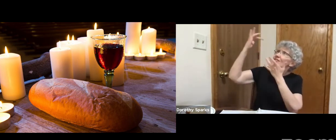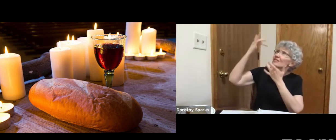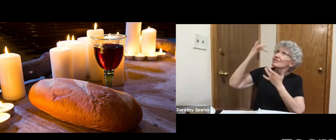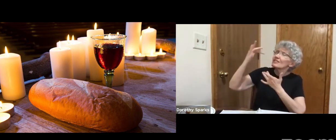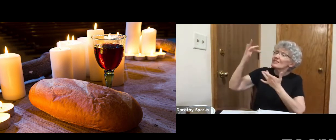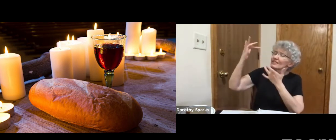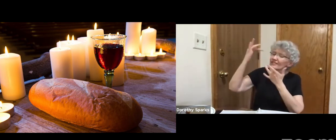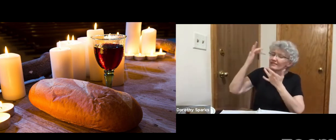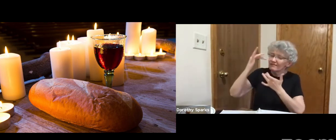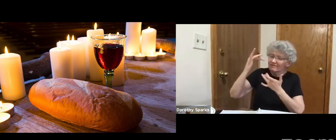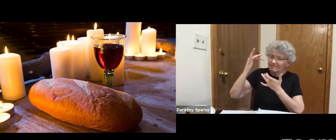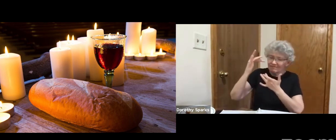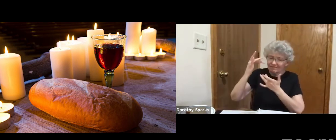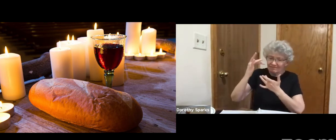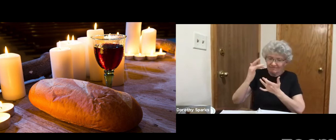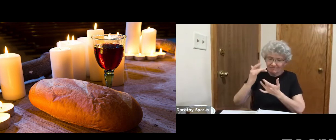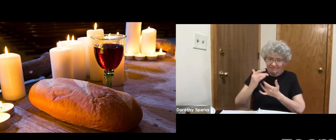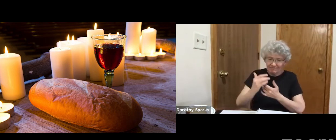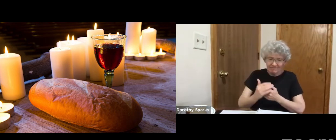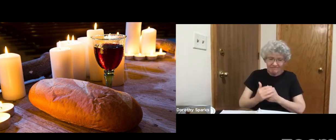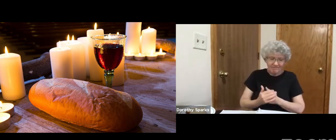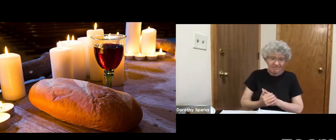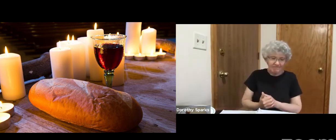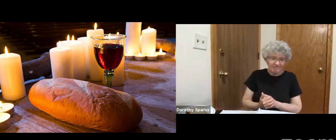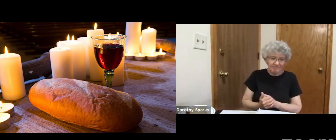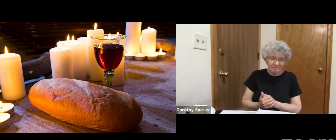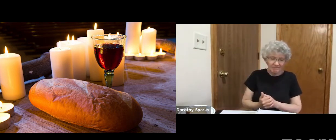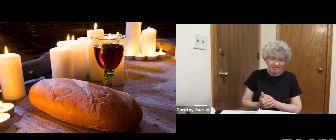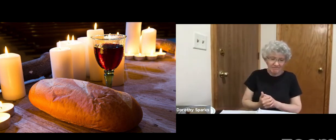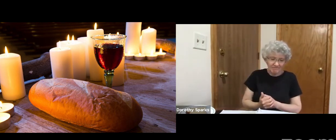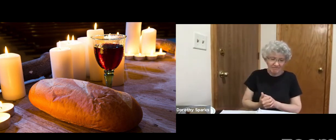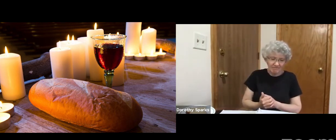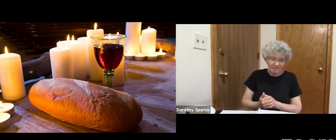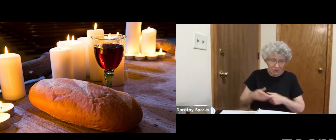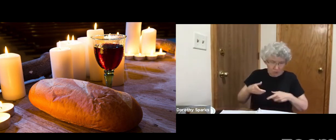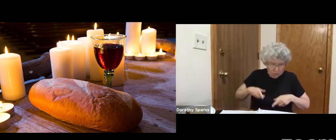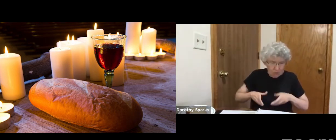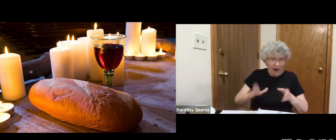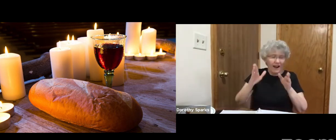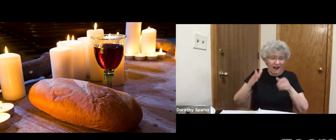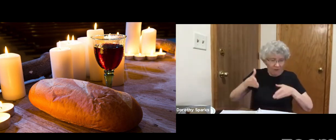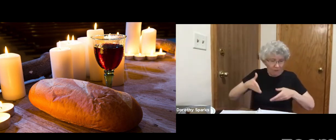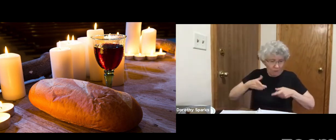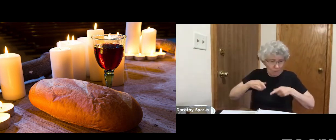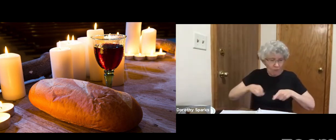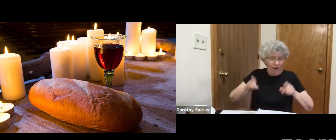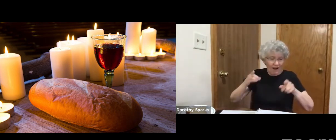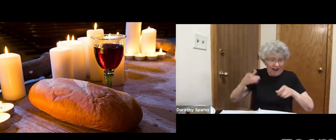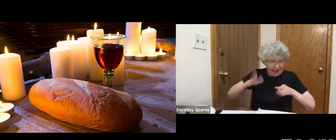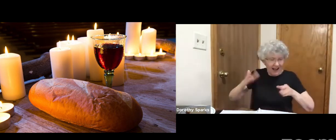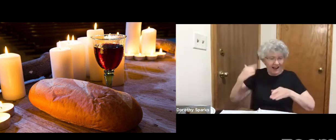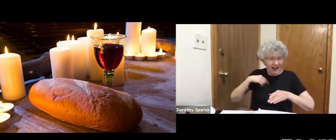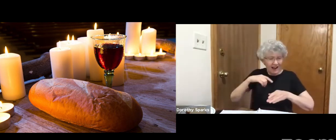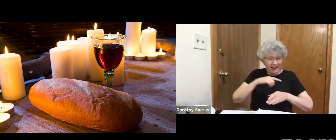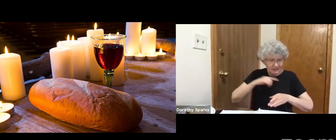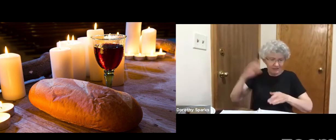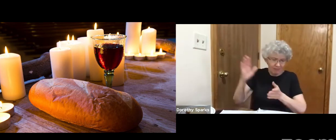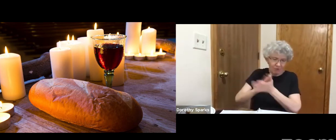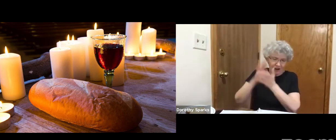mercy on me. Let us praise God